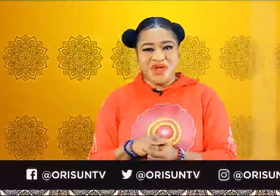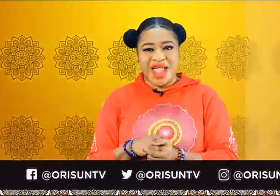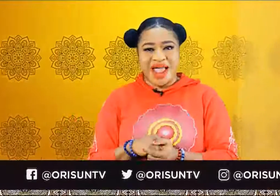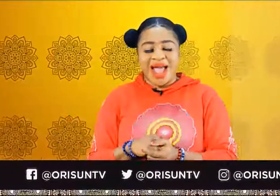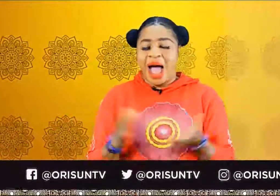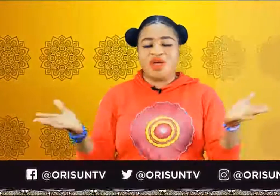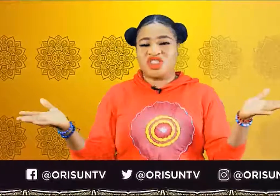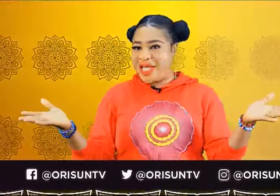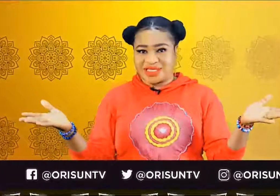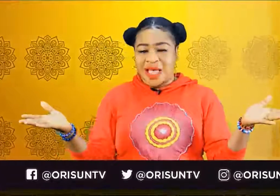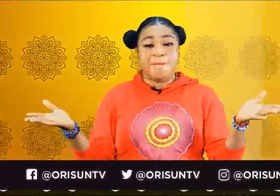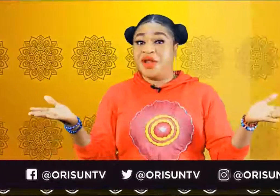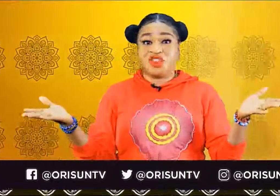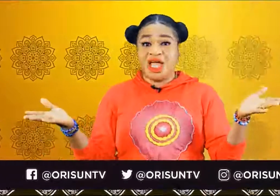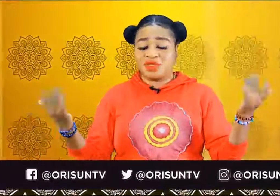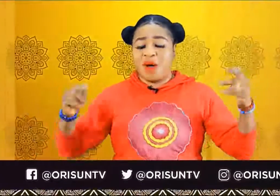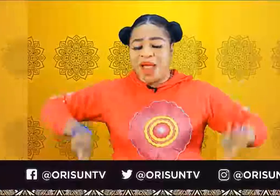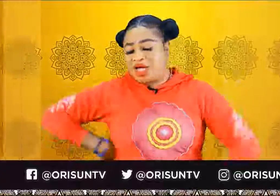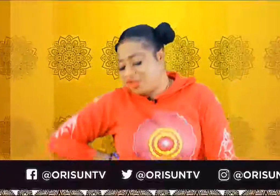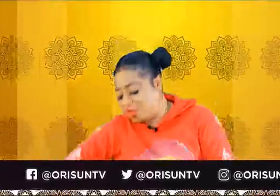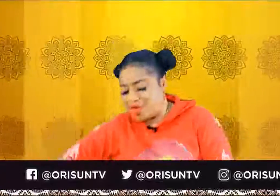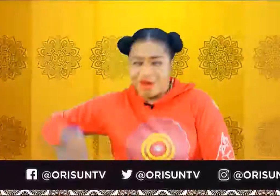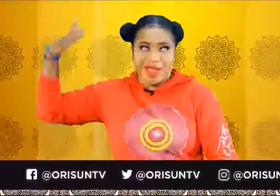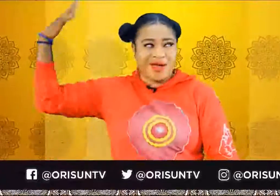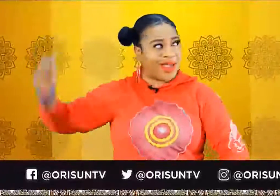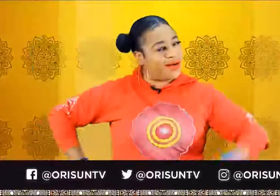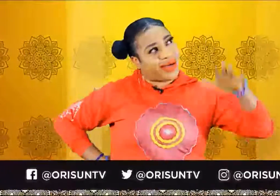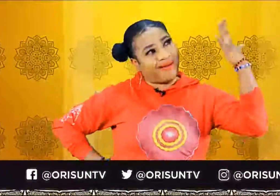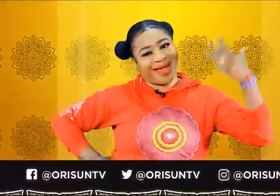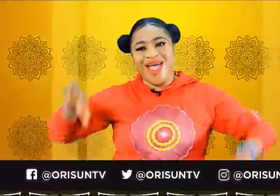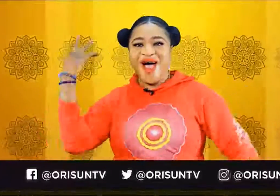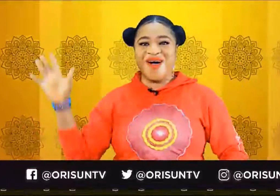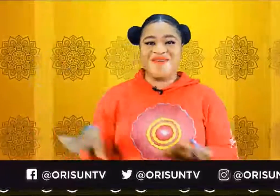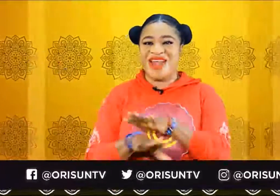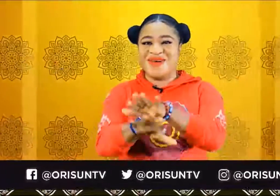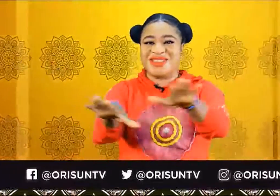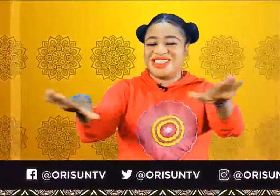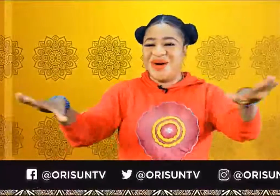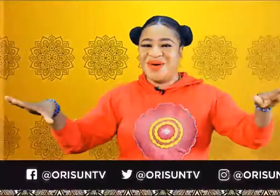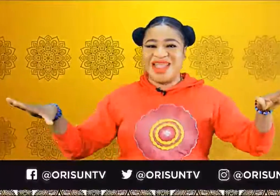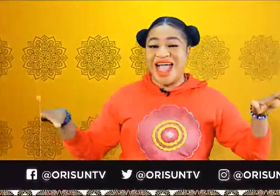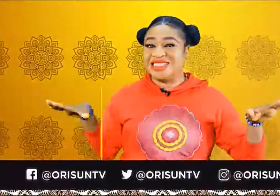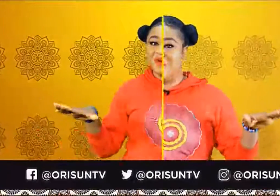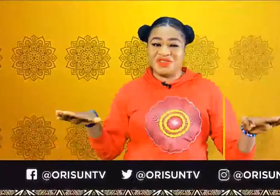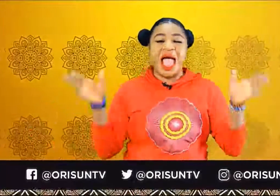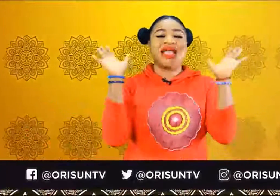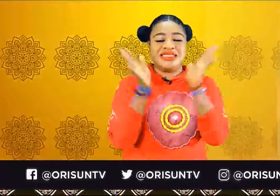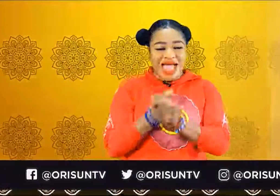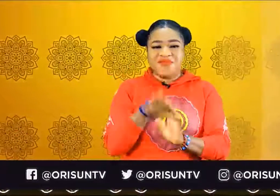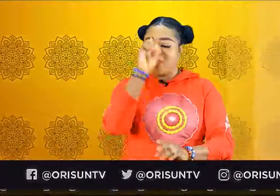i want chess beautiful chess okay okay okay okay okay slow dance moves yeah then